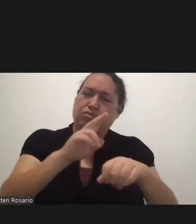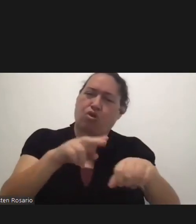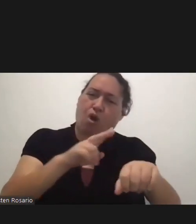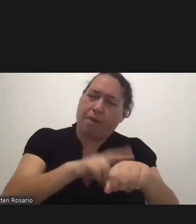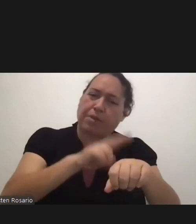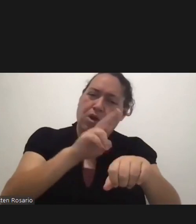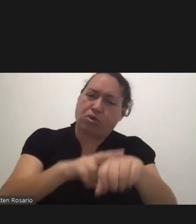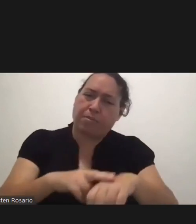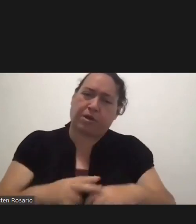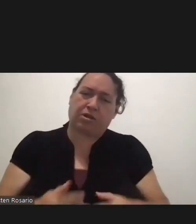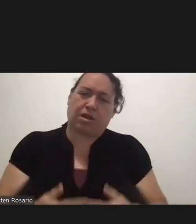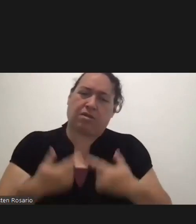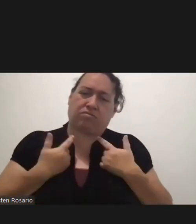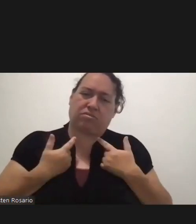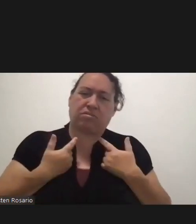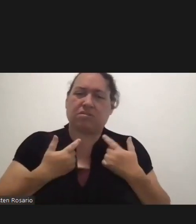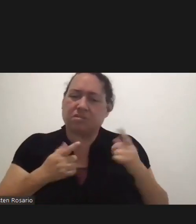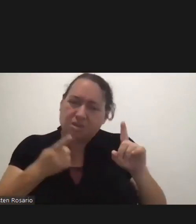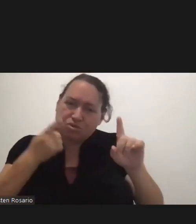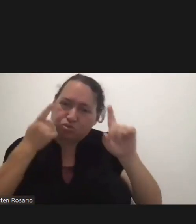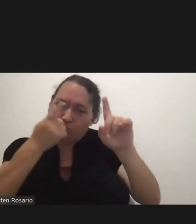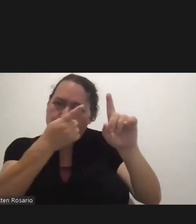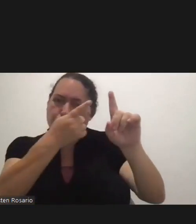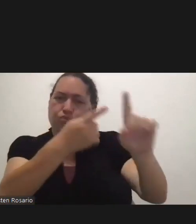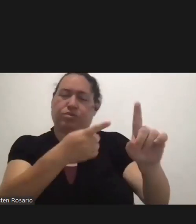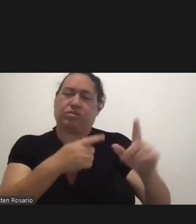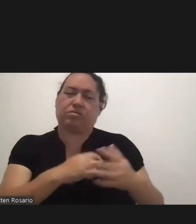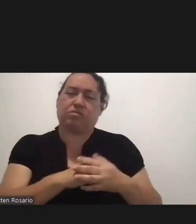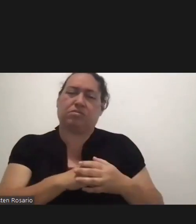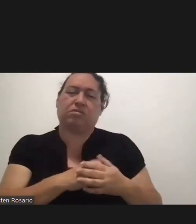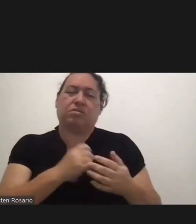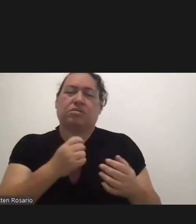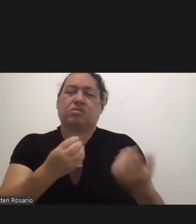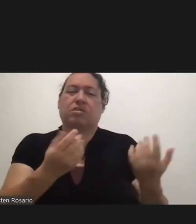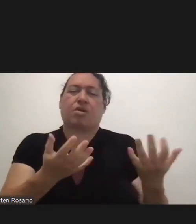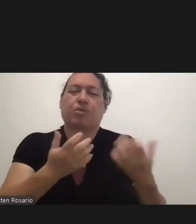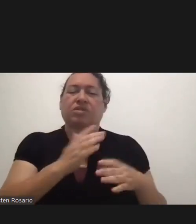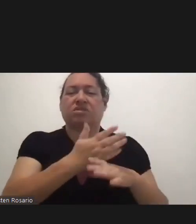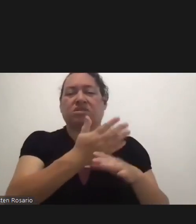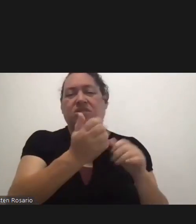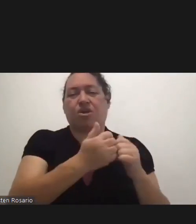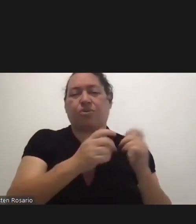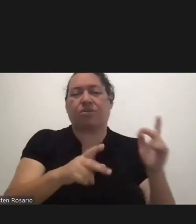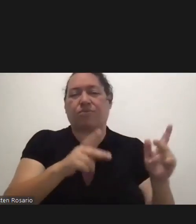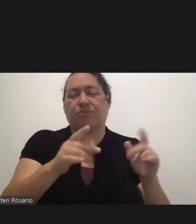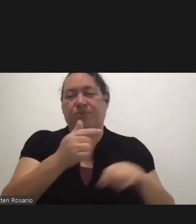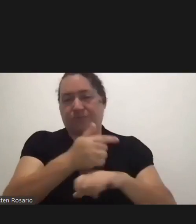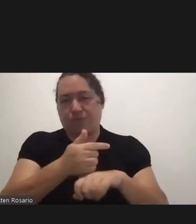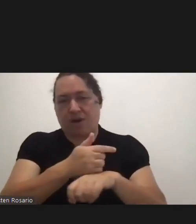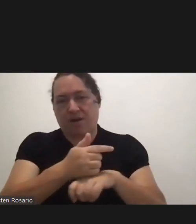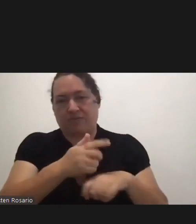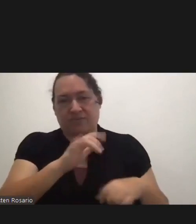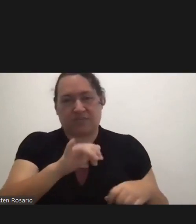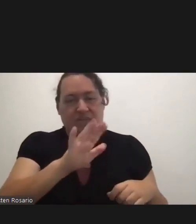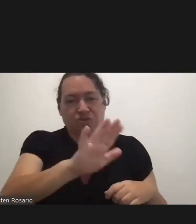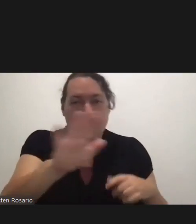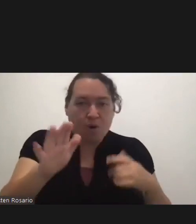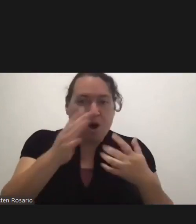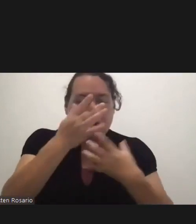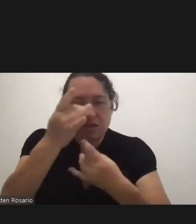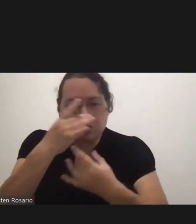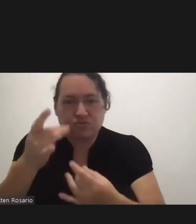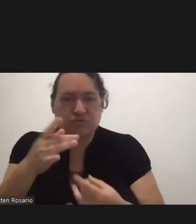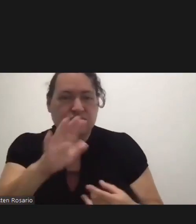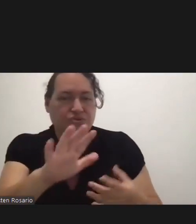And that's the goal. So I just want to assure the people of Guam that your interests, your